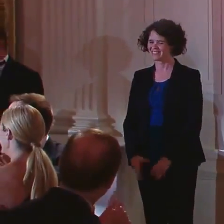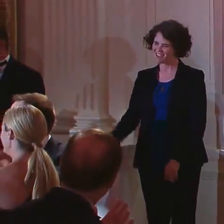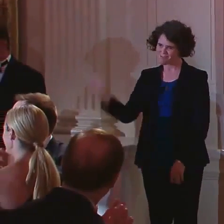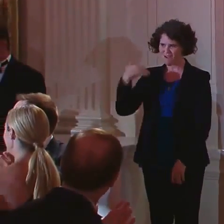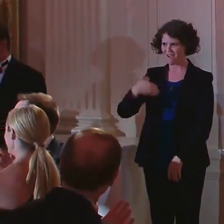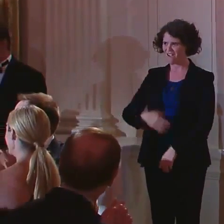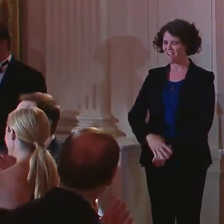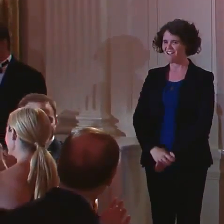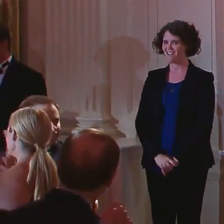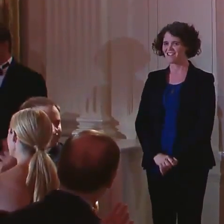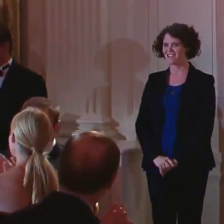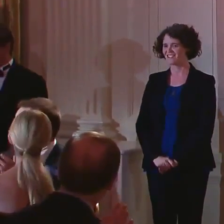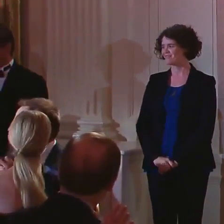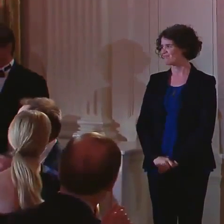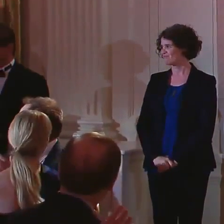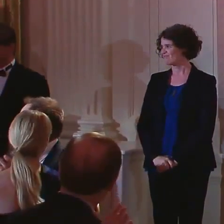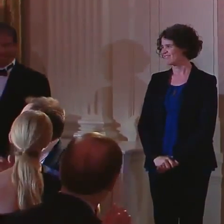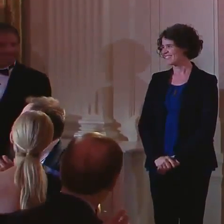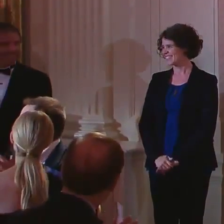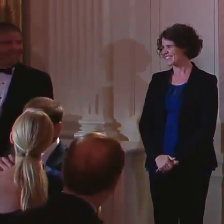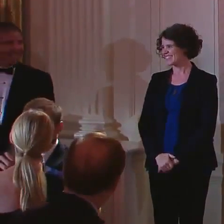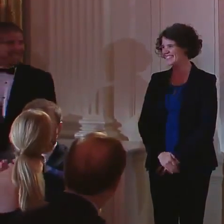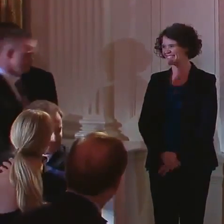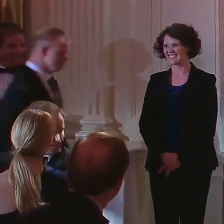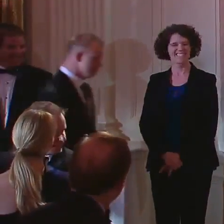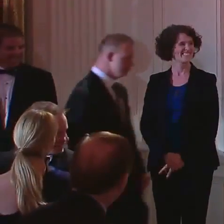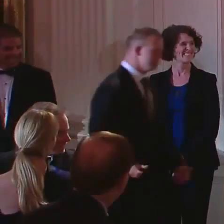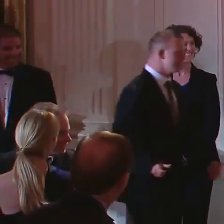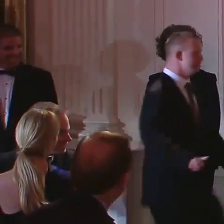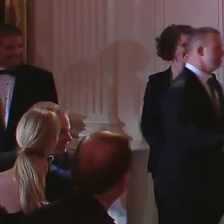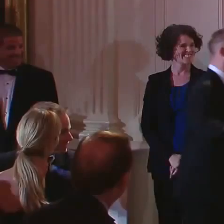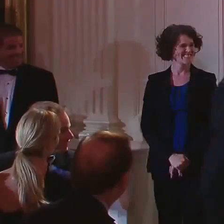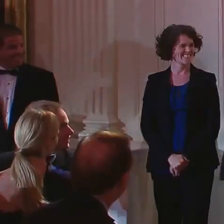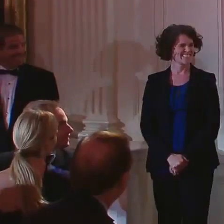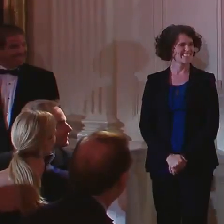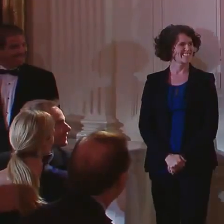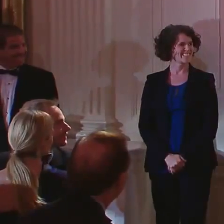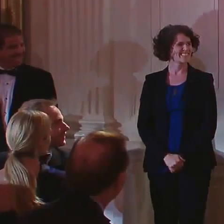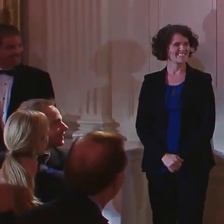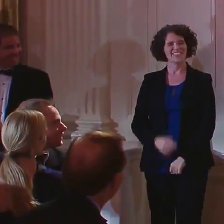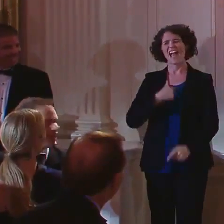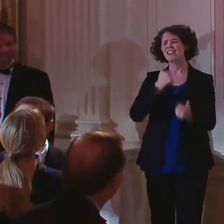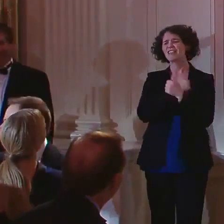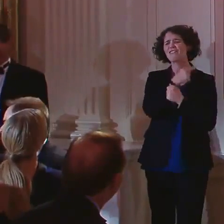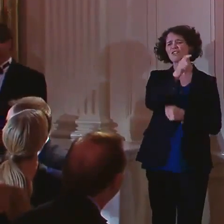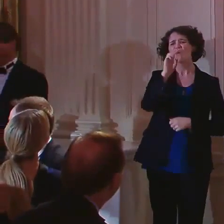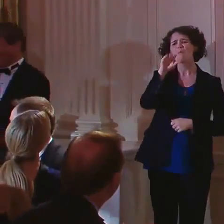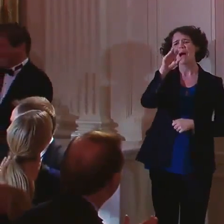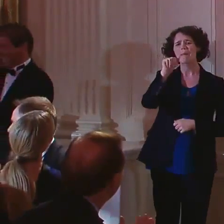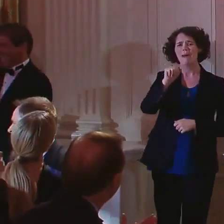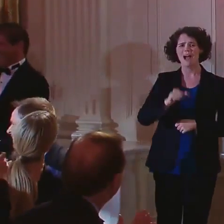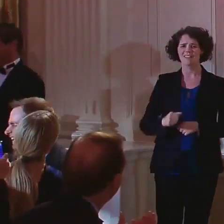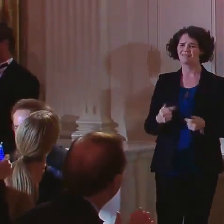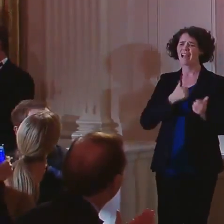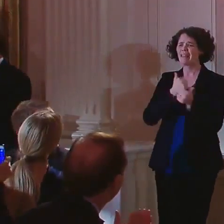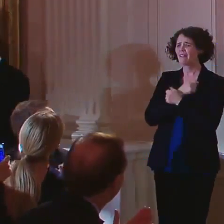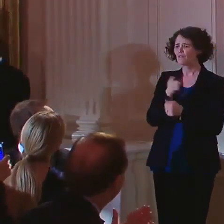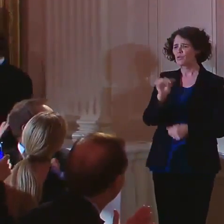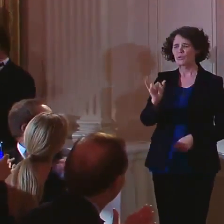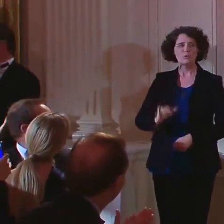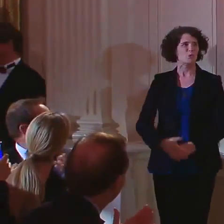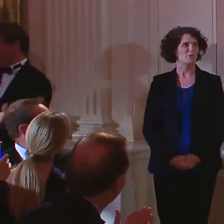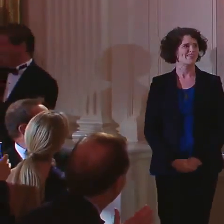Come on. Come on. Come on, buddy. President I love you, Obama. The I love you, President Thank